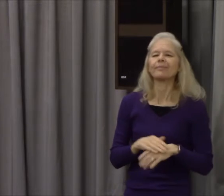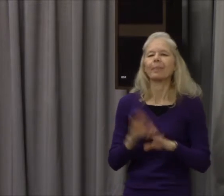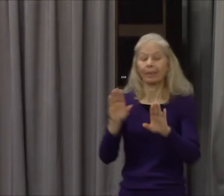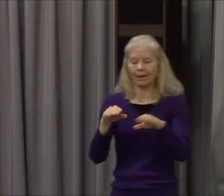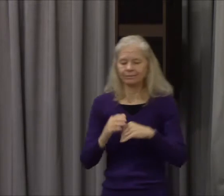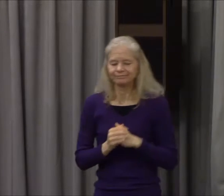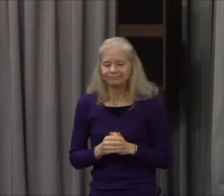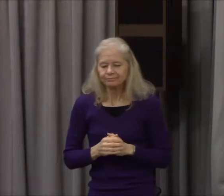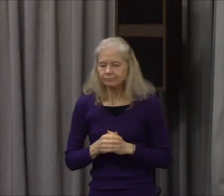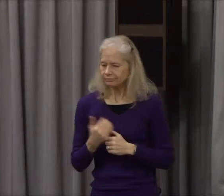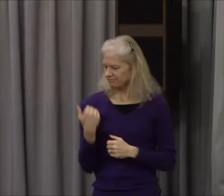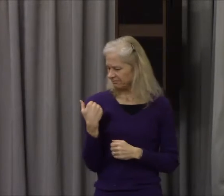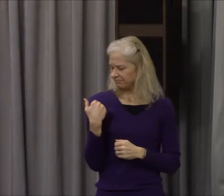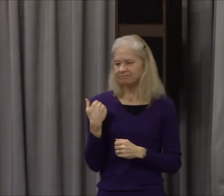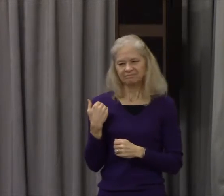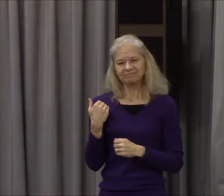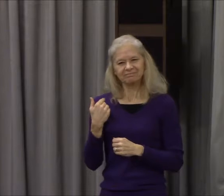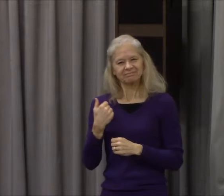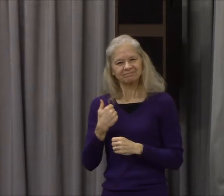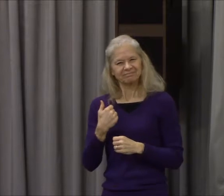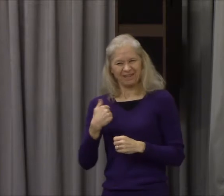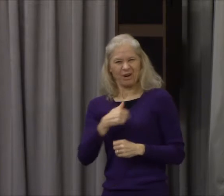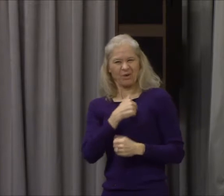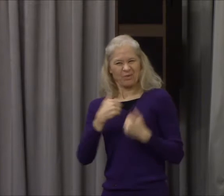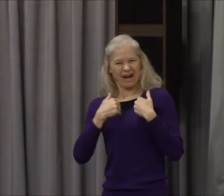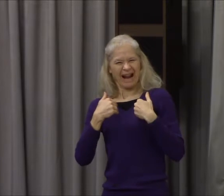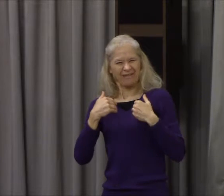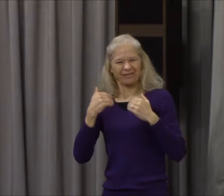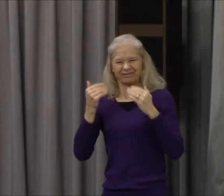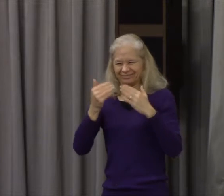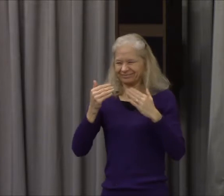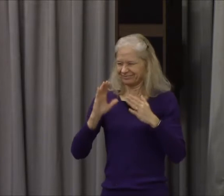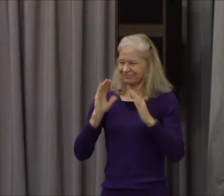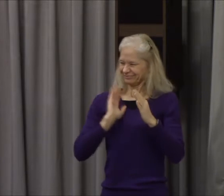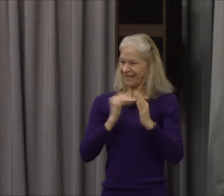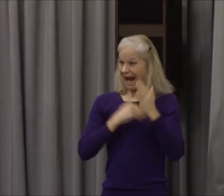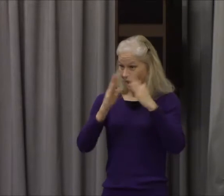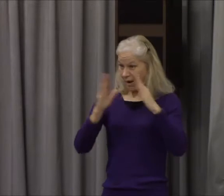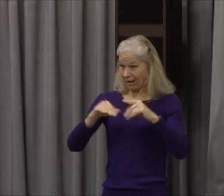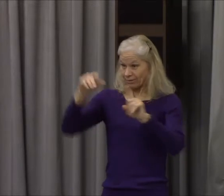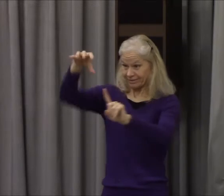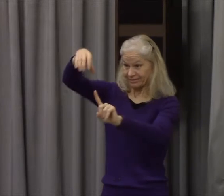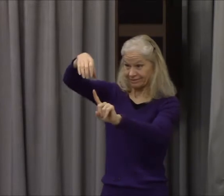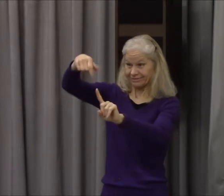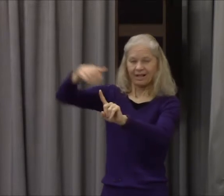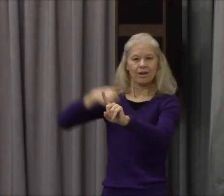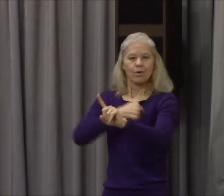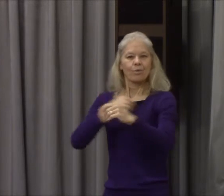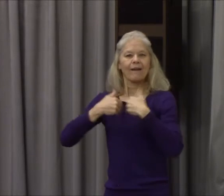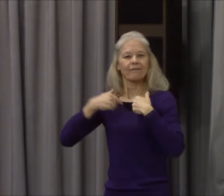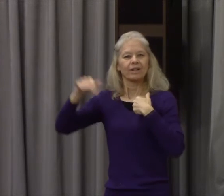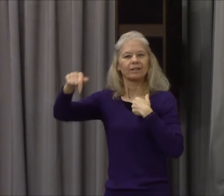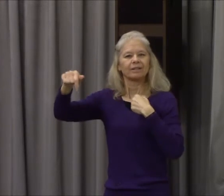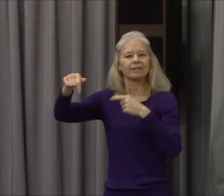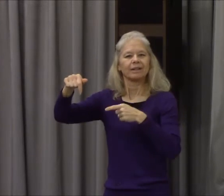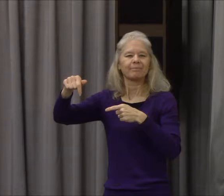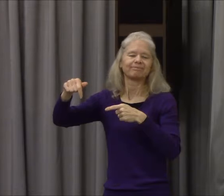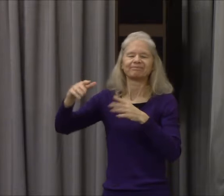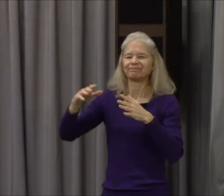and I caught one of the does of the feeder taking a little one that wasn't hers so that she could have all the